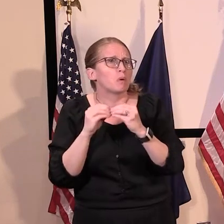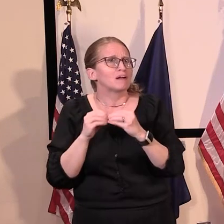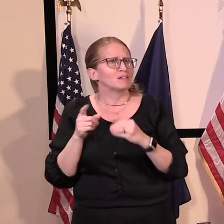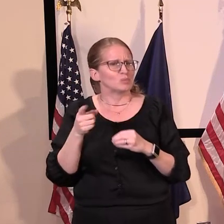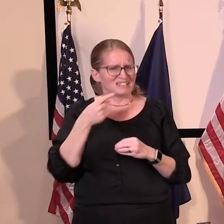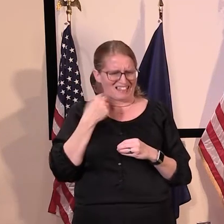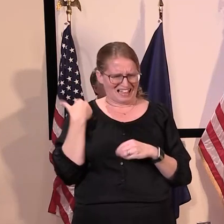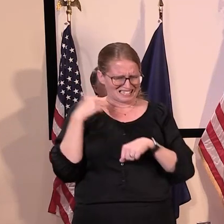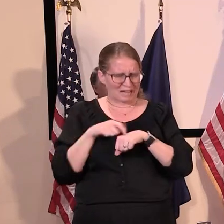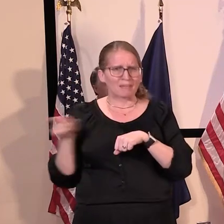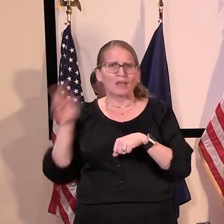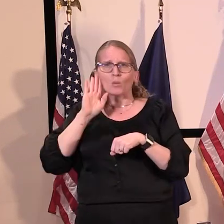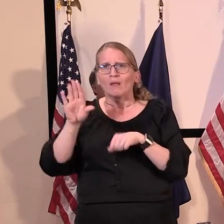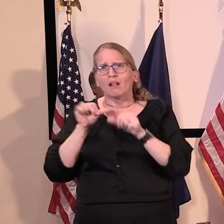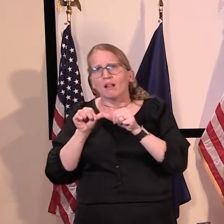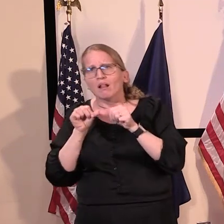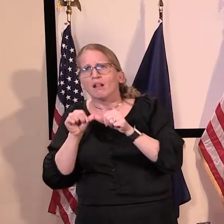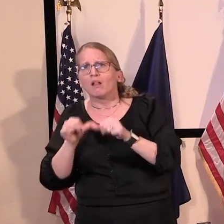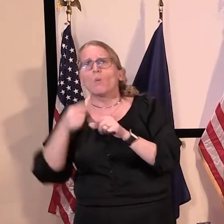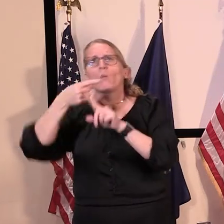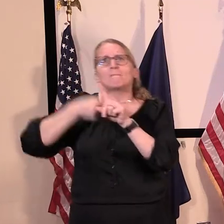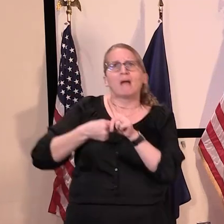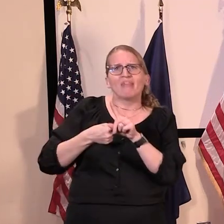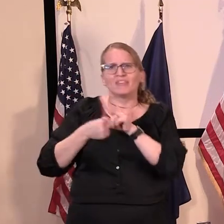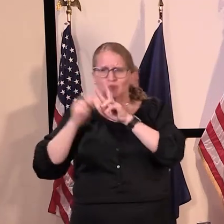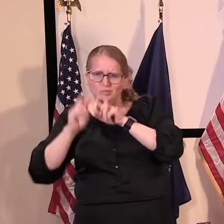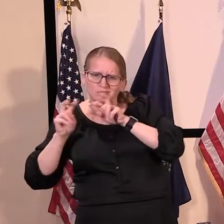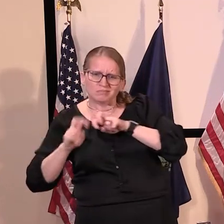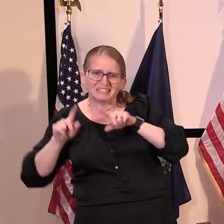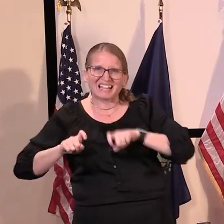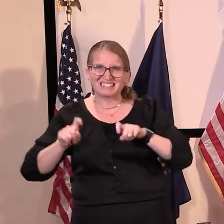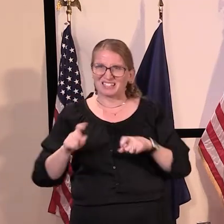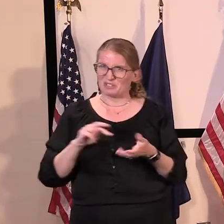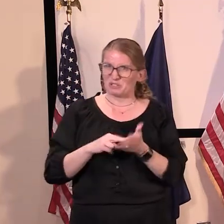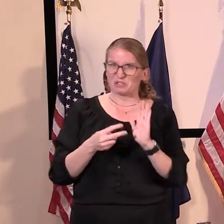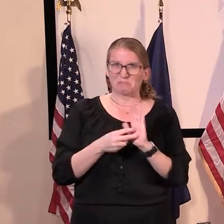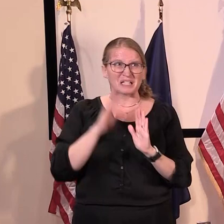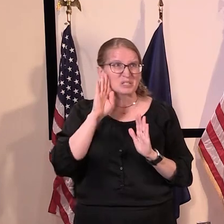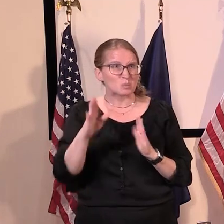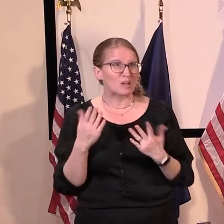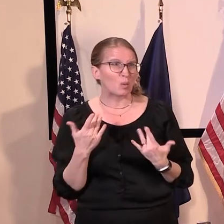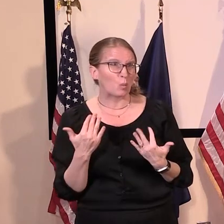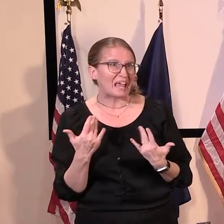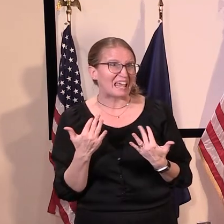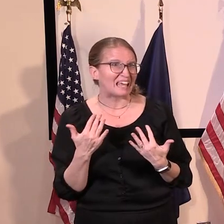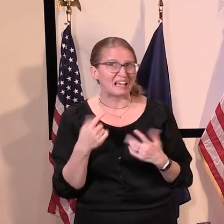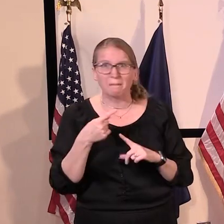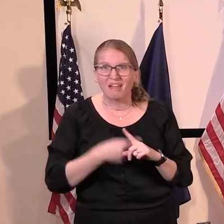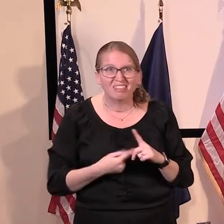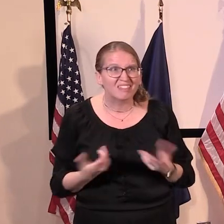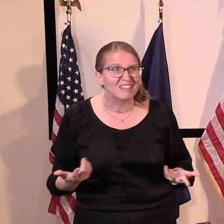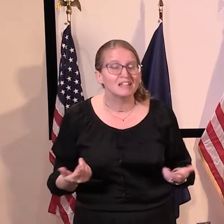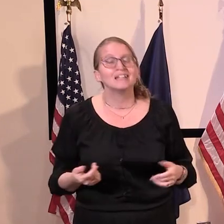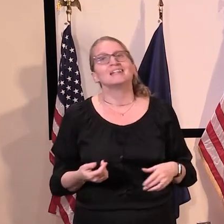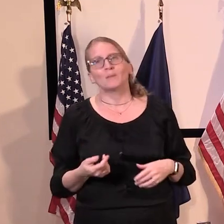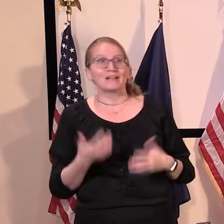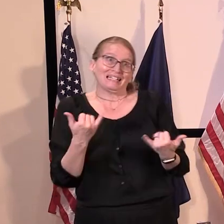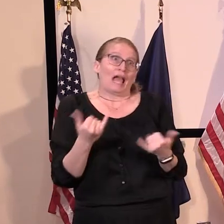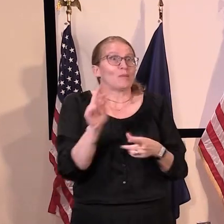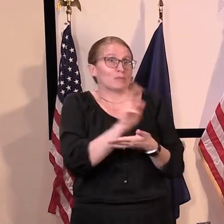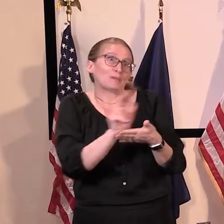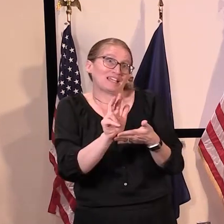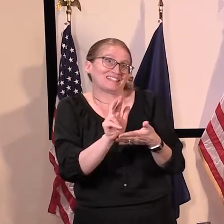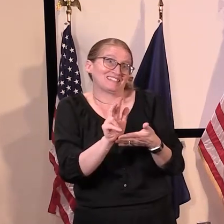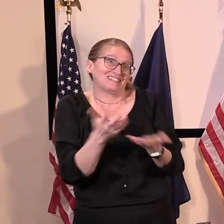testing. Is it still going to be a month from now? Do we hear anything else about it? So now we're probably three weeks from now. Uh, I will say that